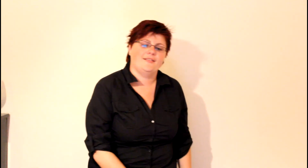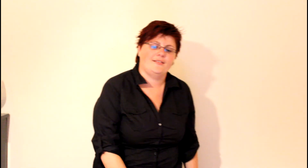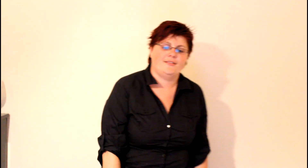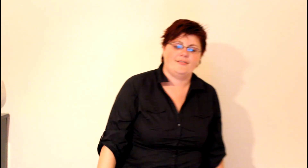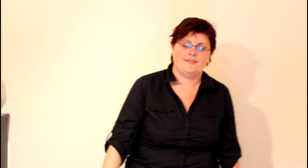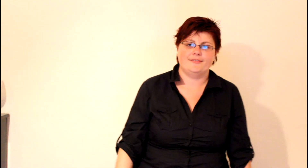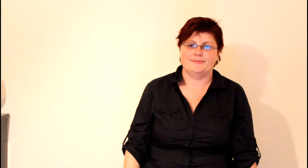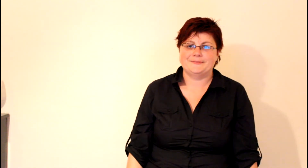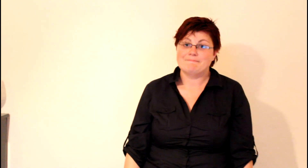Woo!